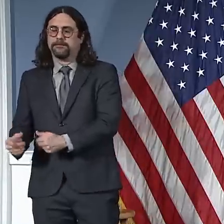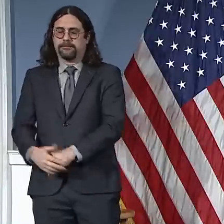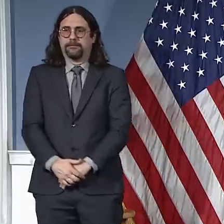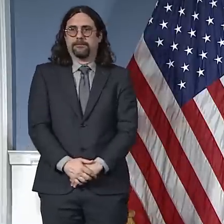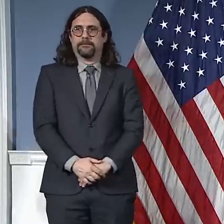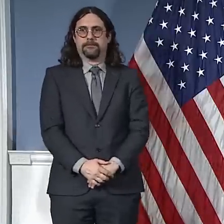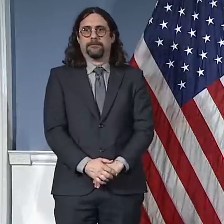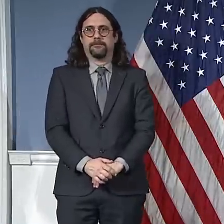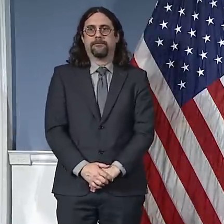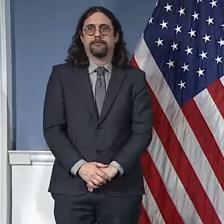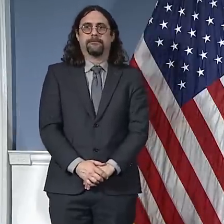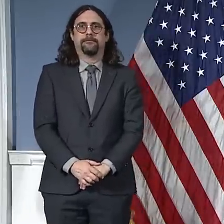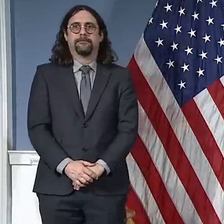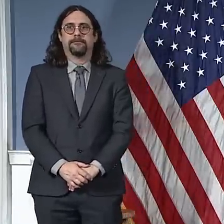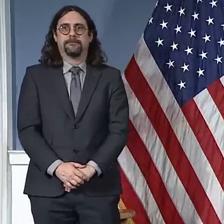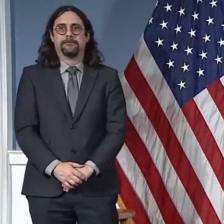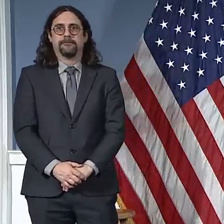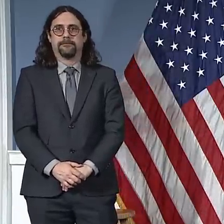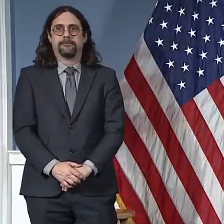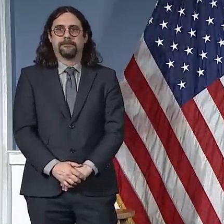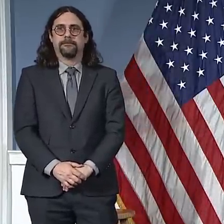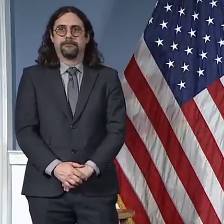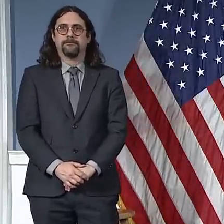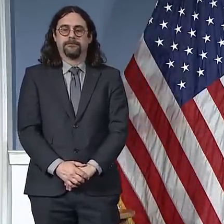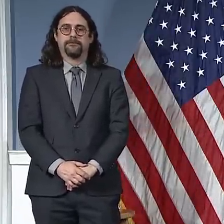everything that people are doing to get through this together.